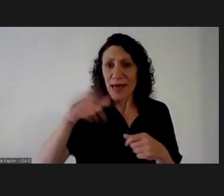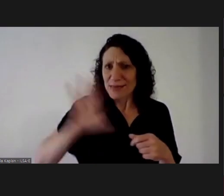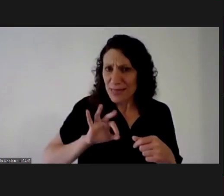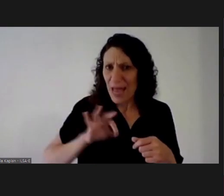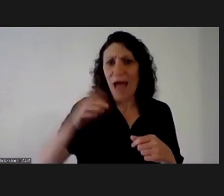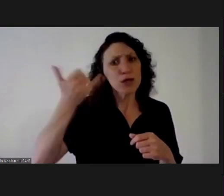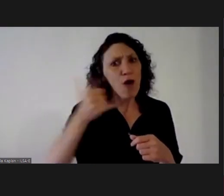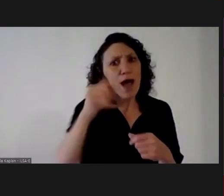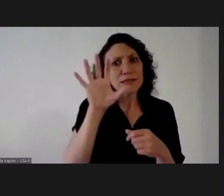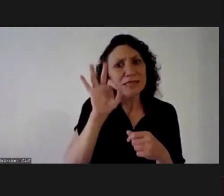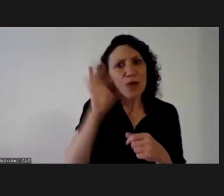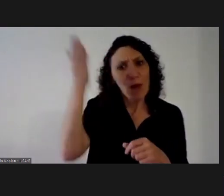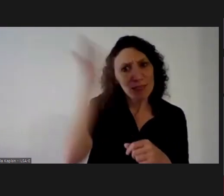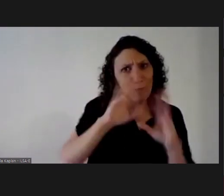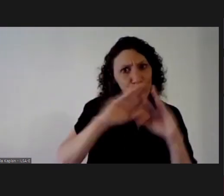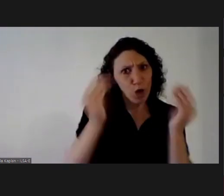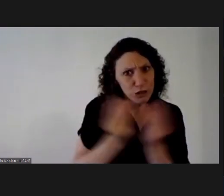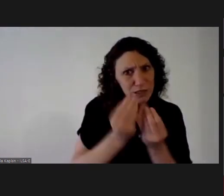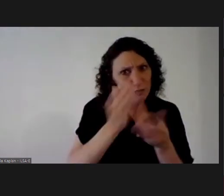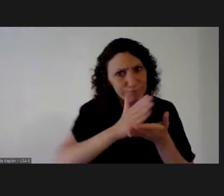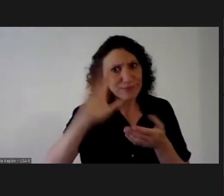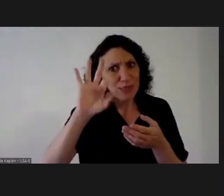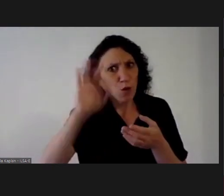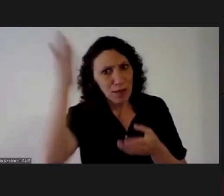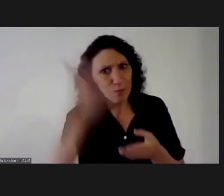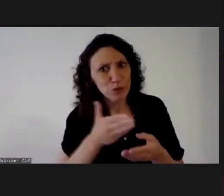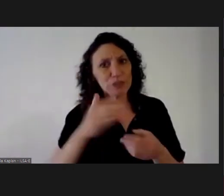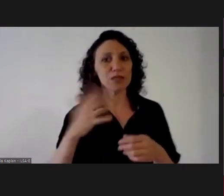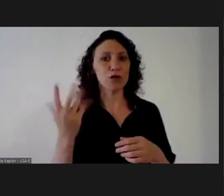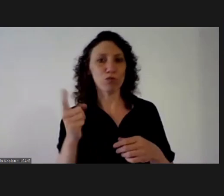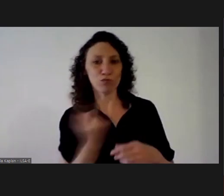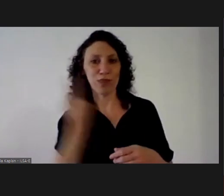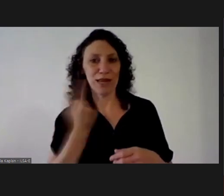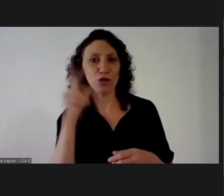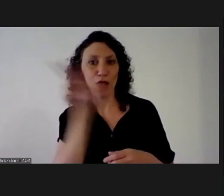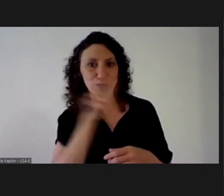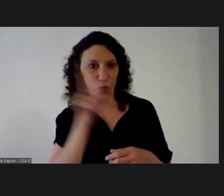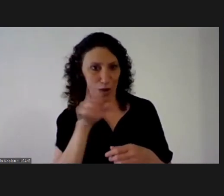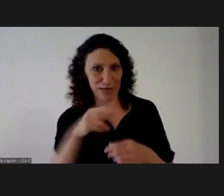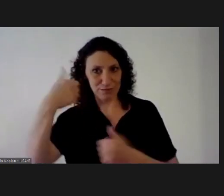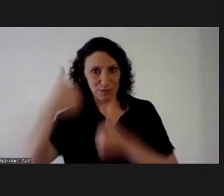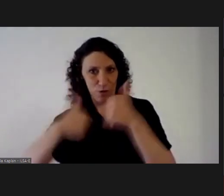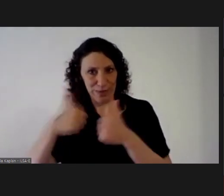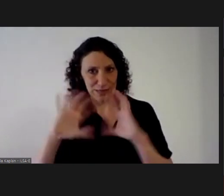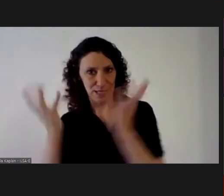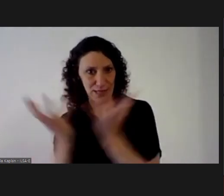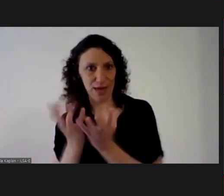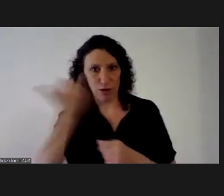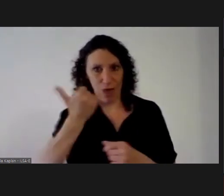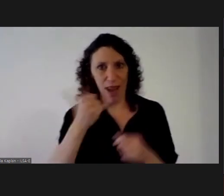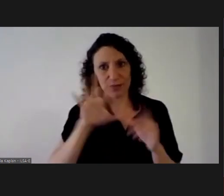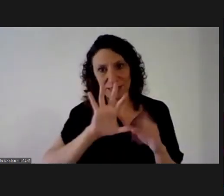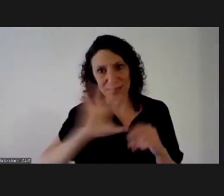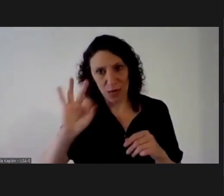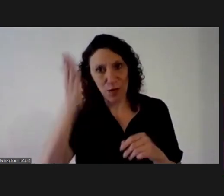forum for the different parts of the argentina we have many women in the international competition this year